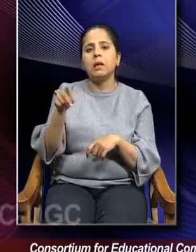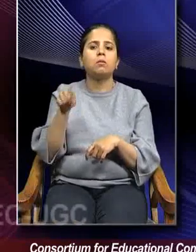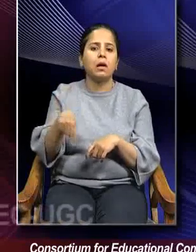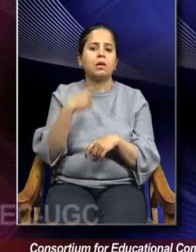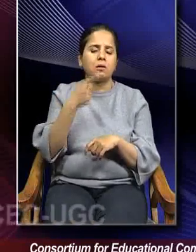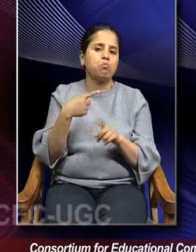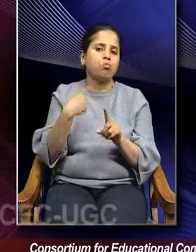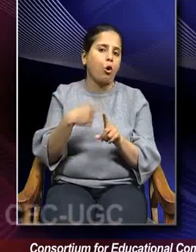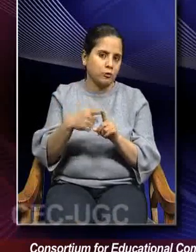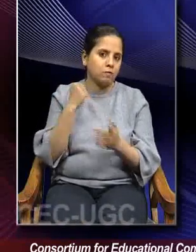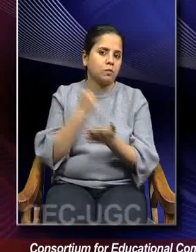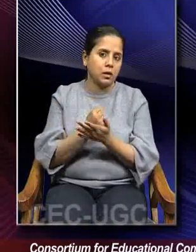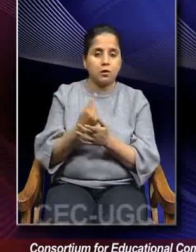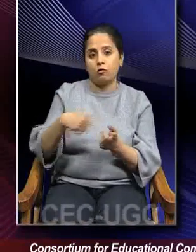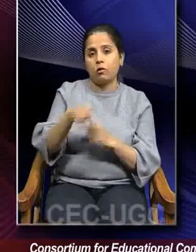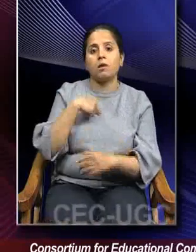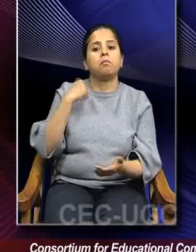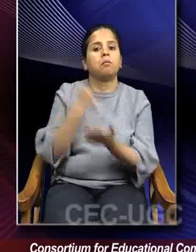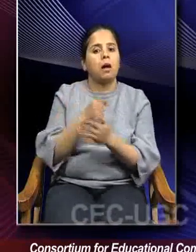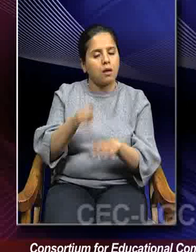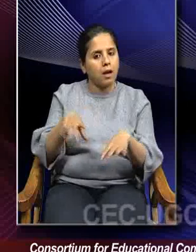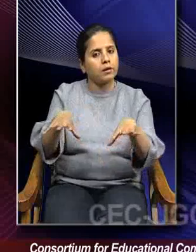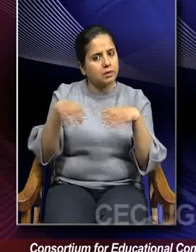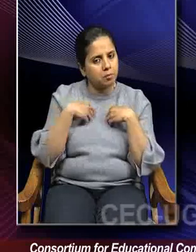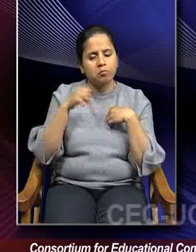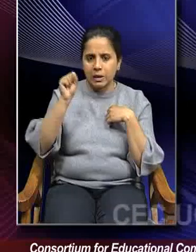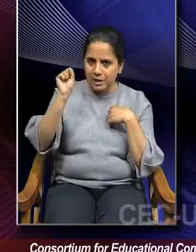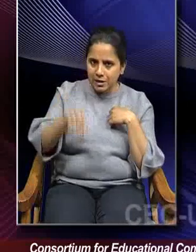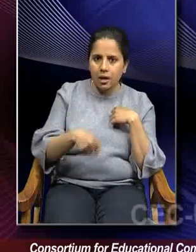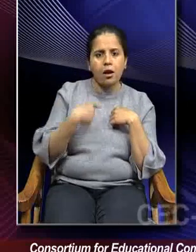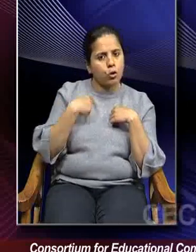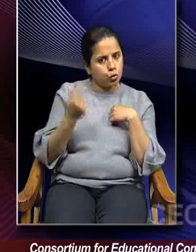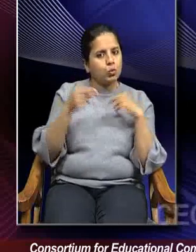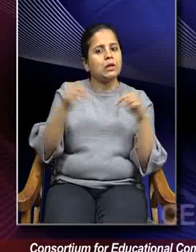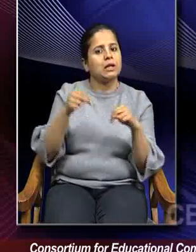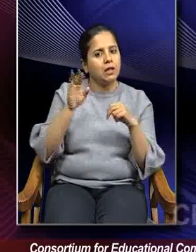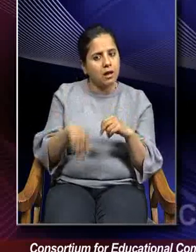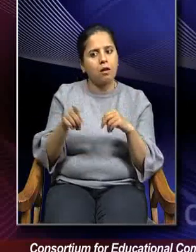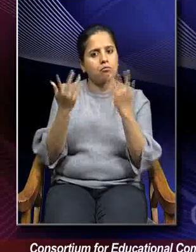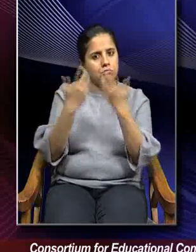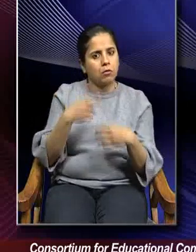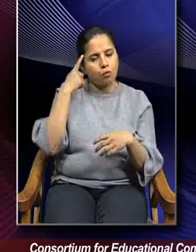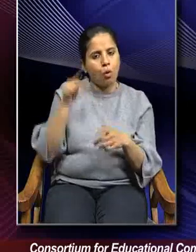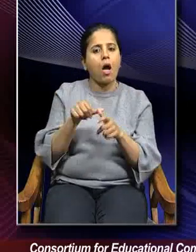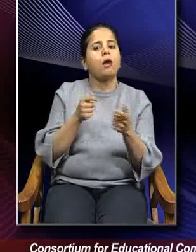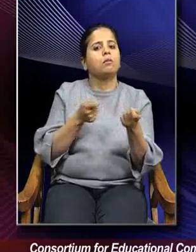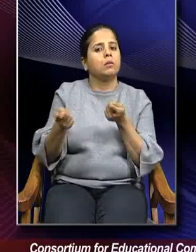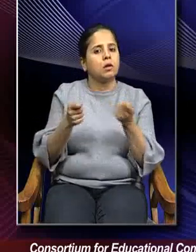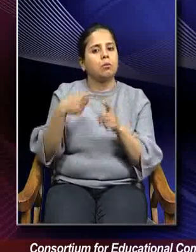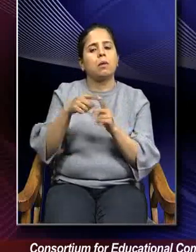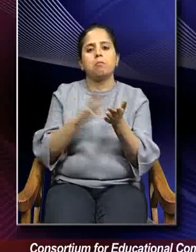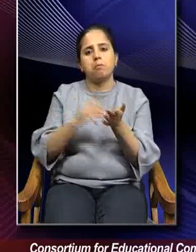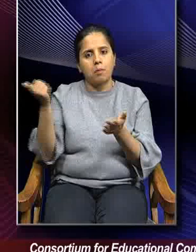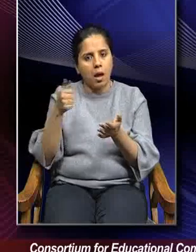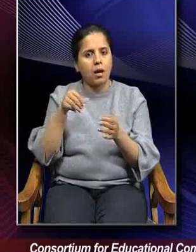positive. We need to accept it that yes, we do need competencies for administrators, managers